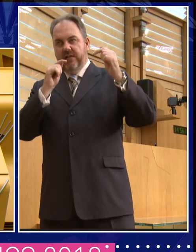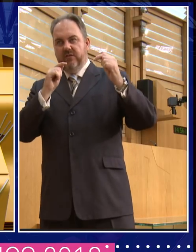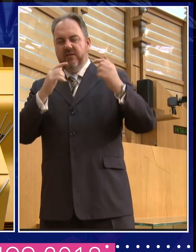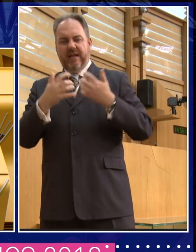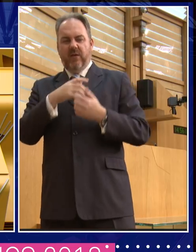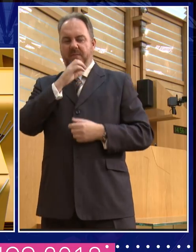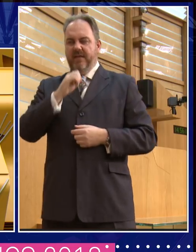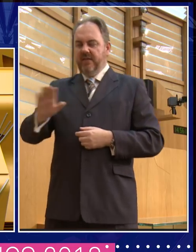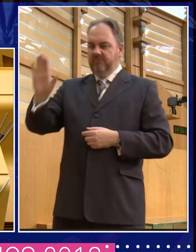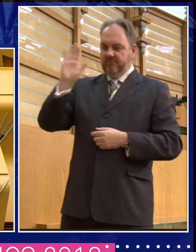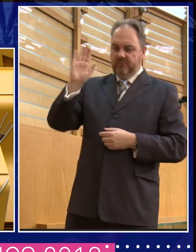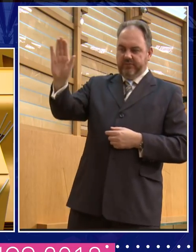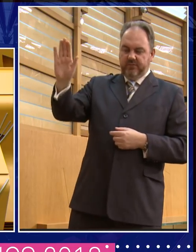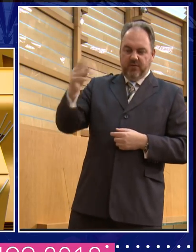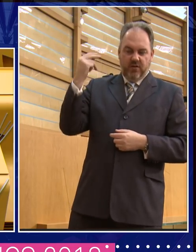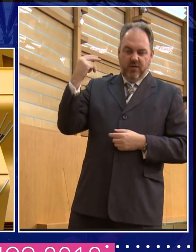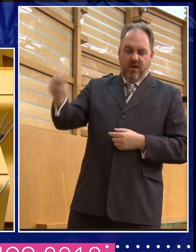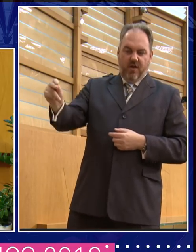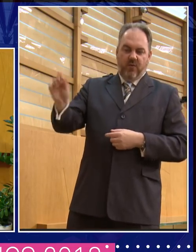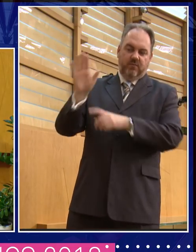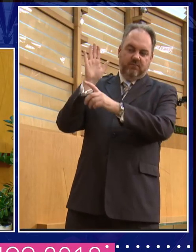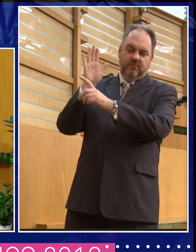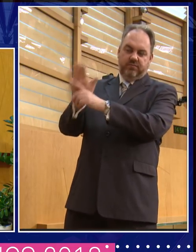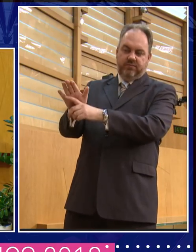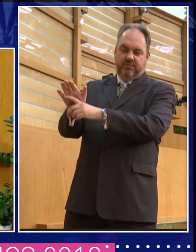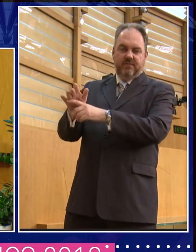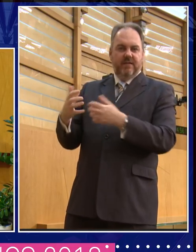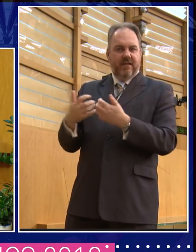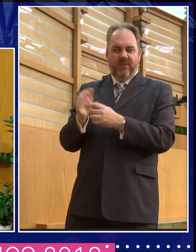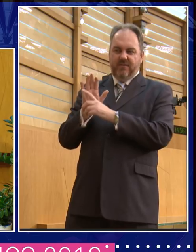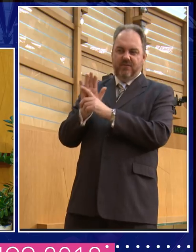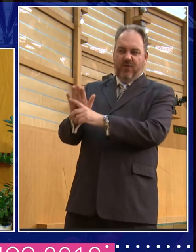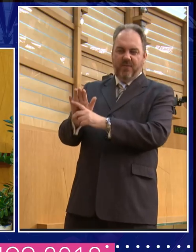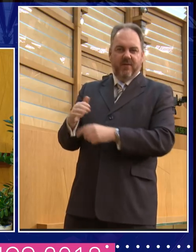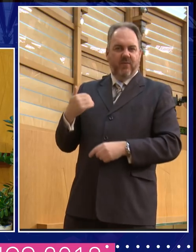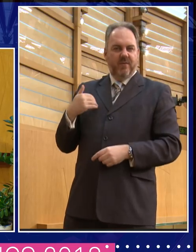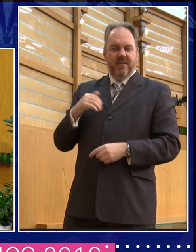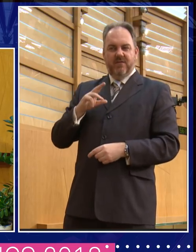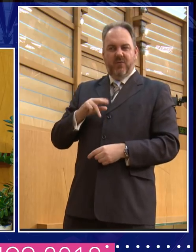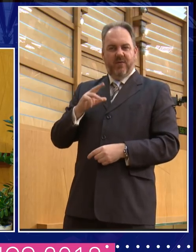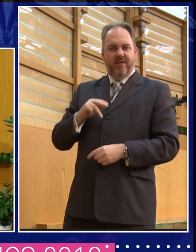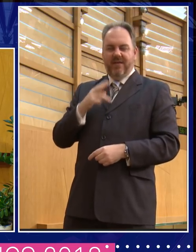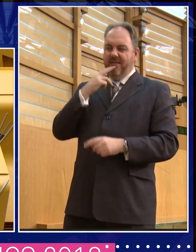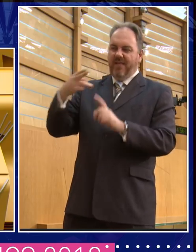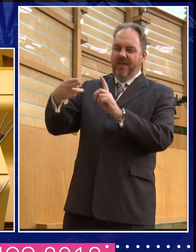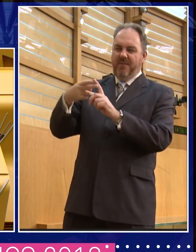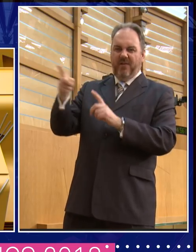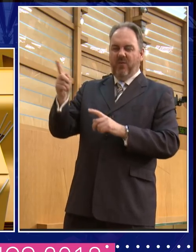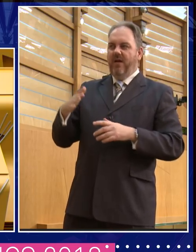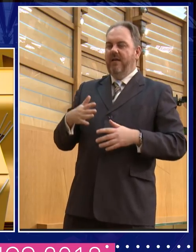um, what they're saying. I'm sort of trying to get your opinion on, um, not just that case, but sort of, um,